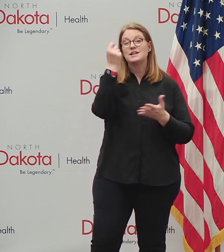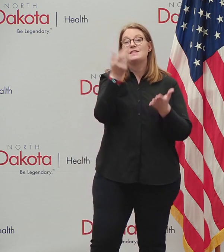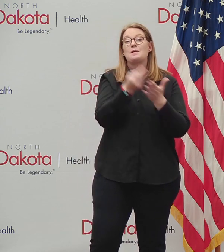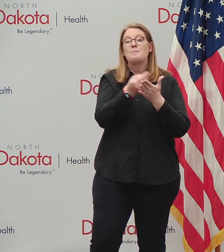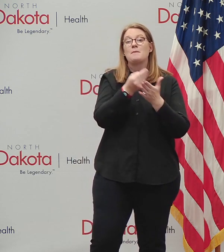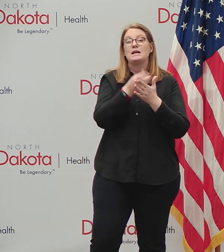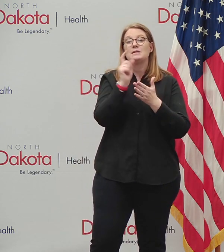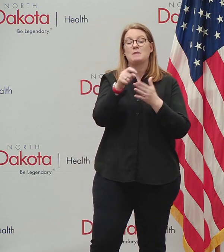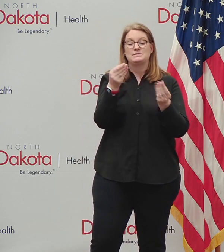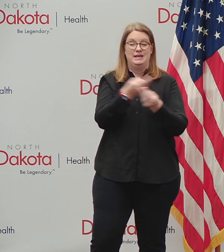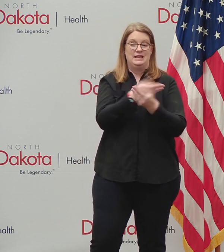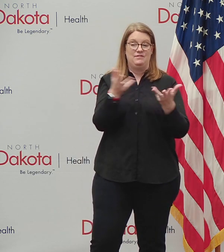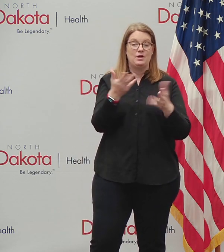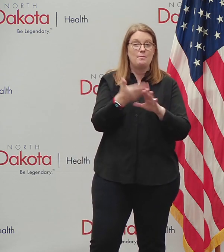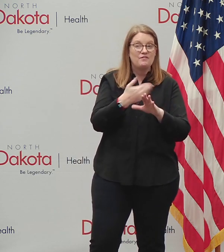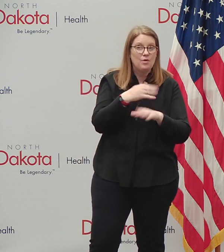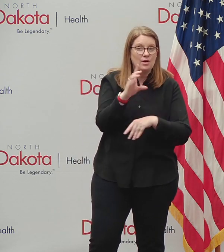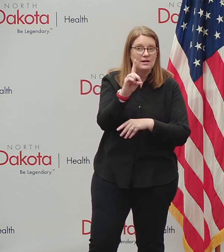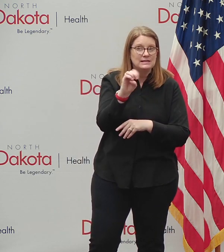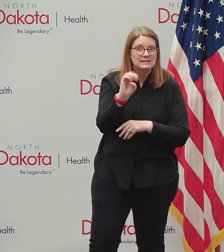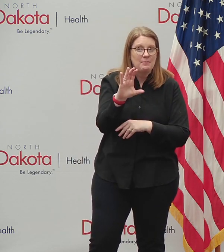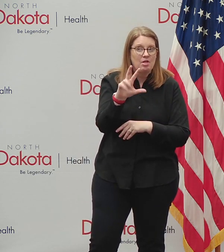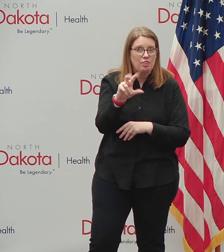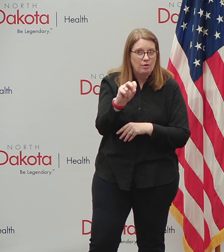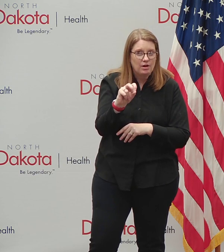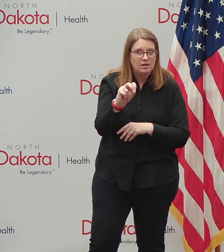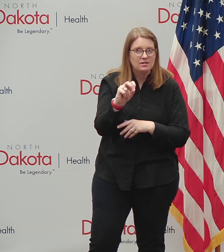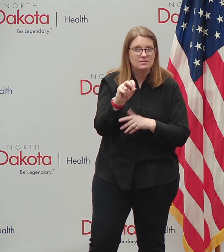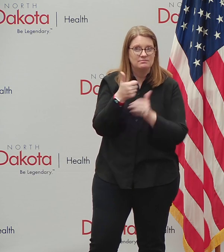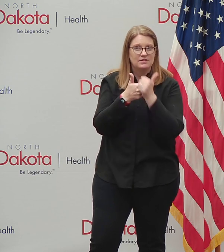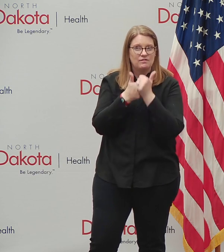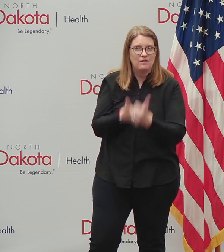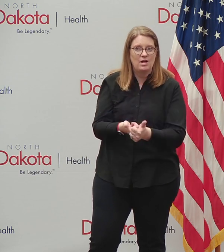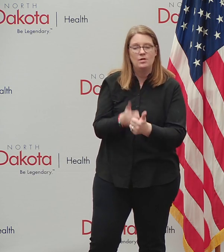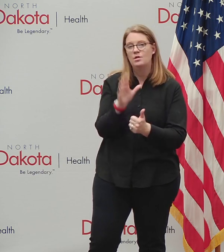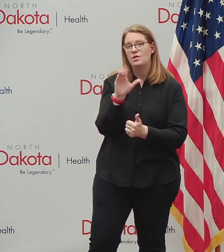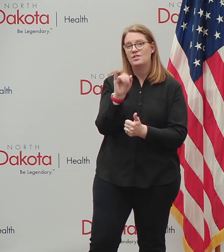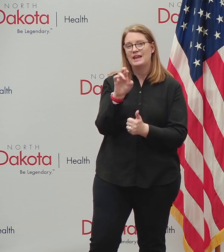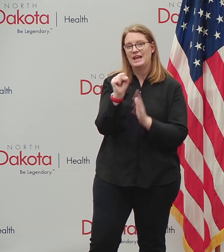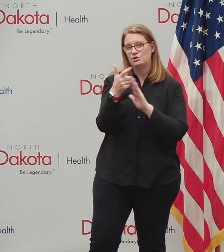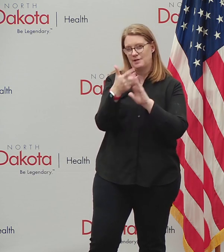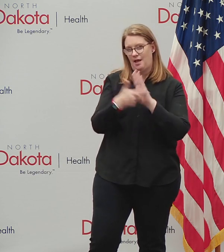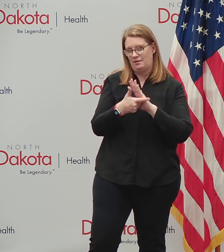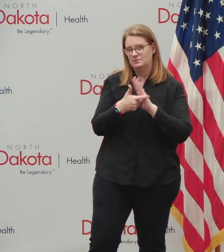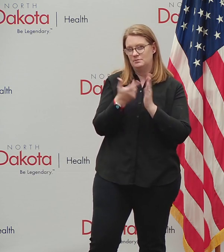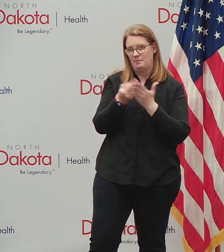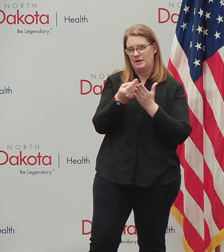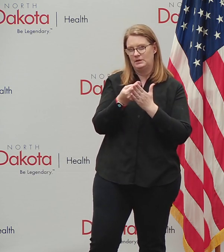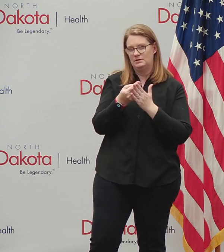before December 30th in conjunction with the CARES Act guidelines.